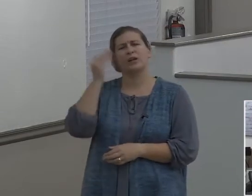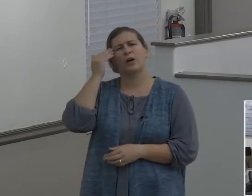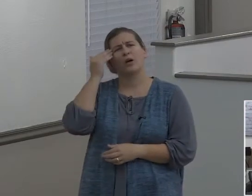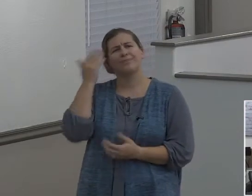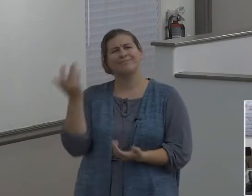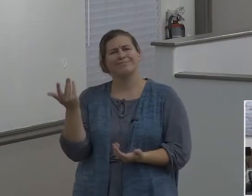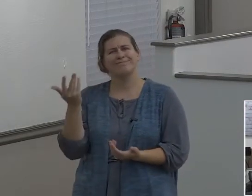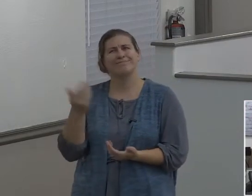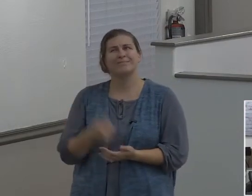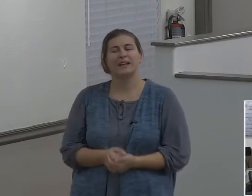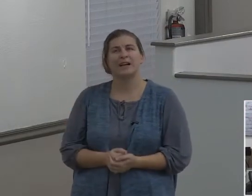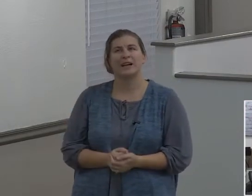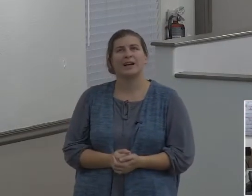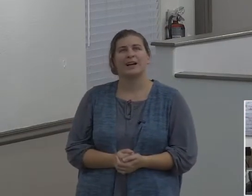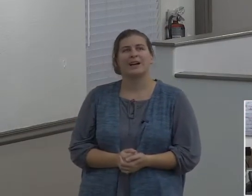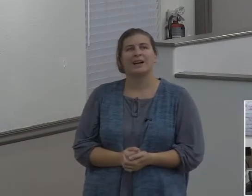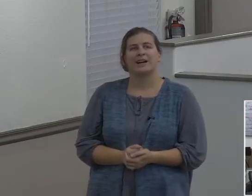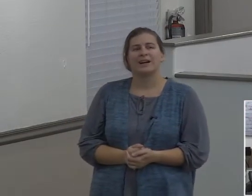the thing about it is,